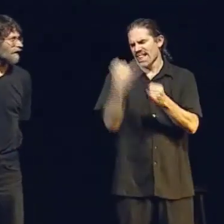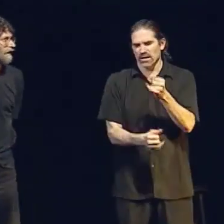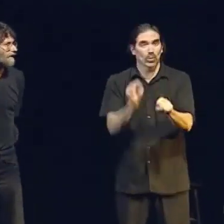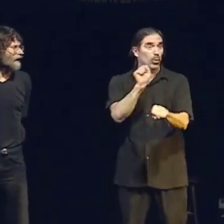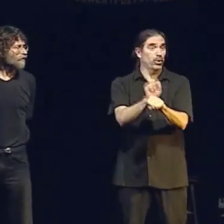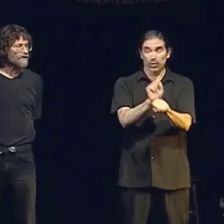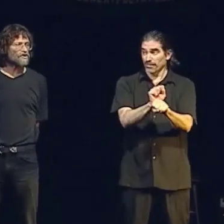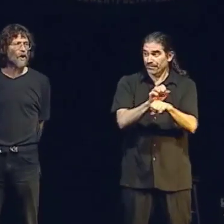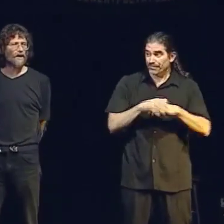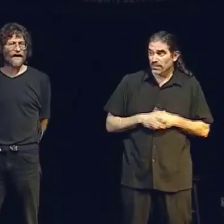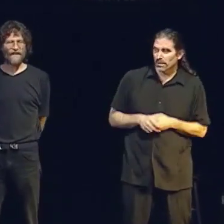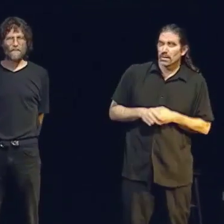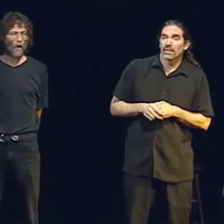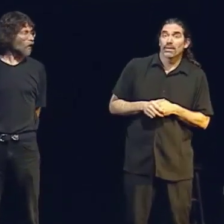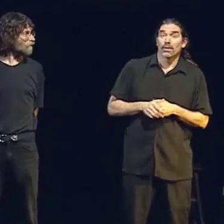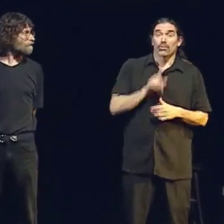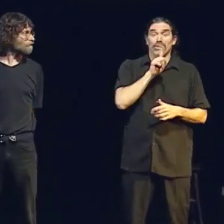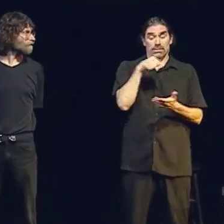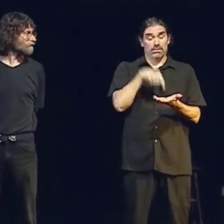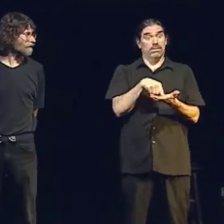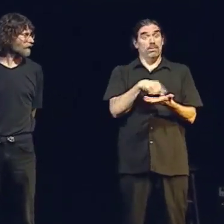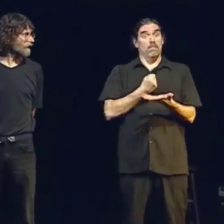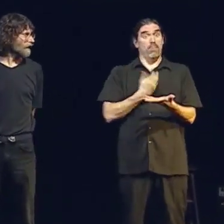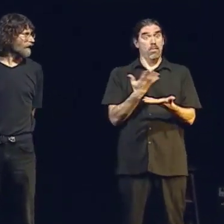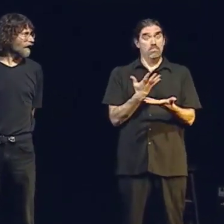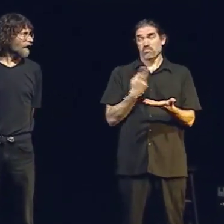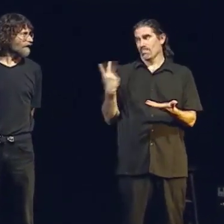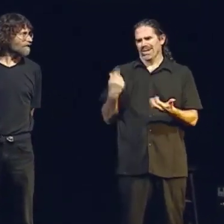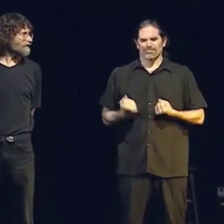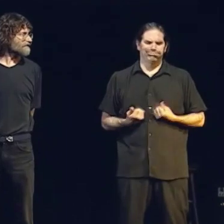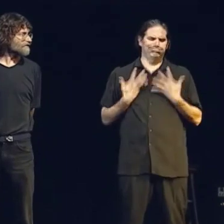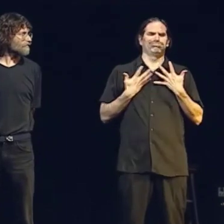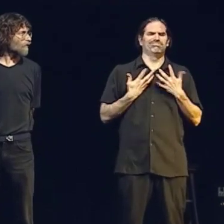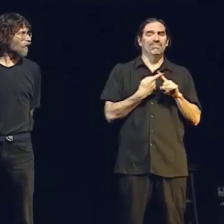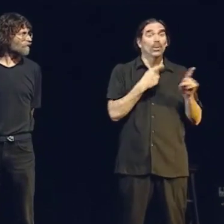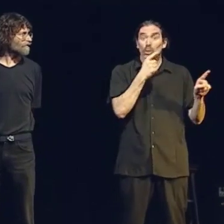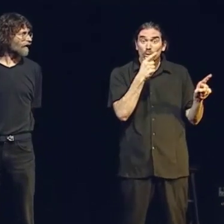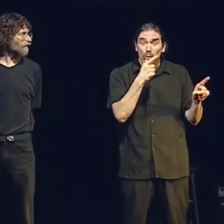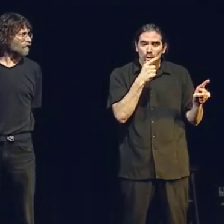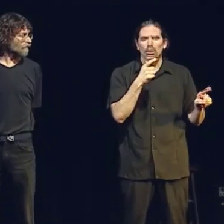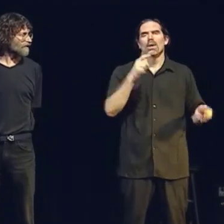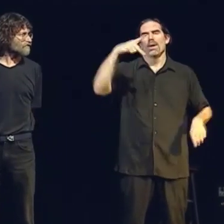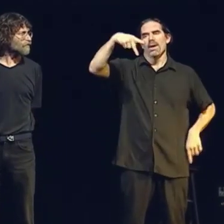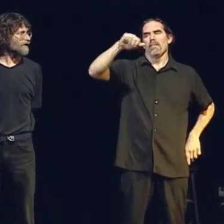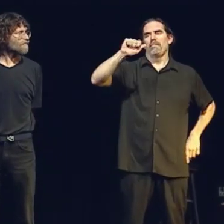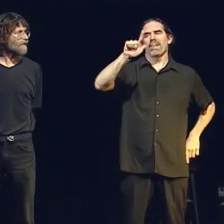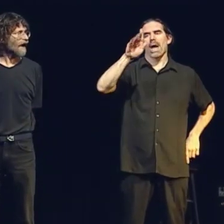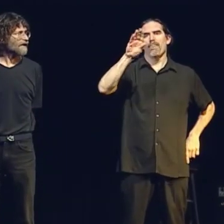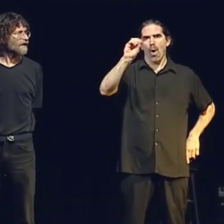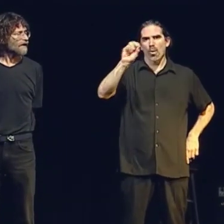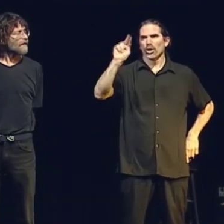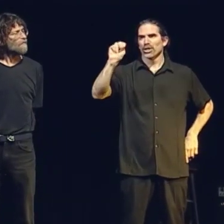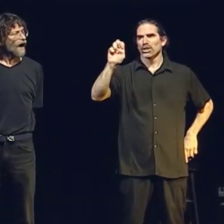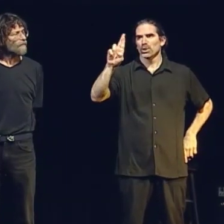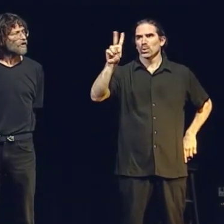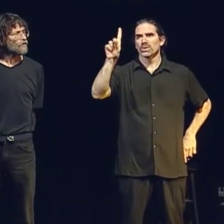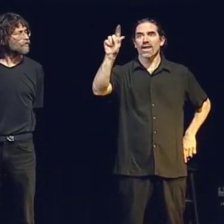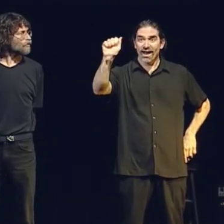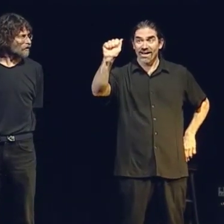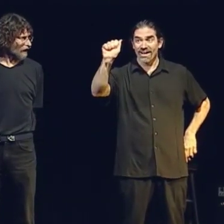Now we're going to show our last poem and this is a poem that was written by Pablo Neruda